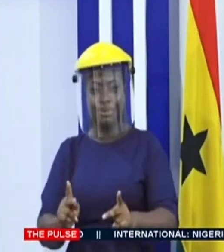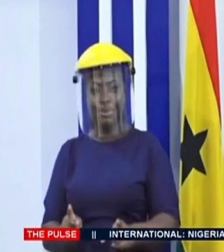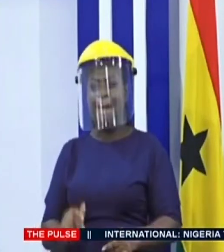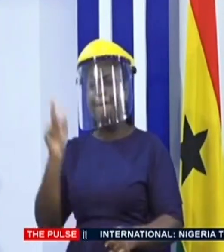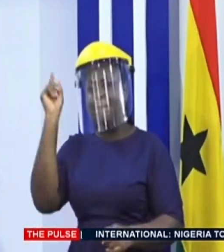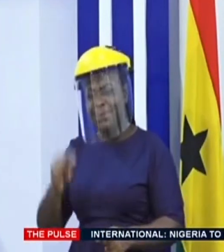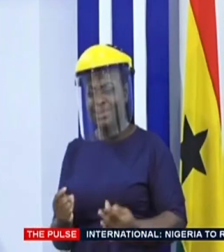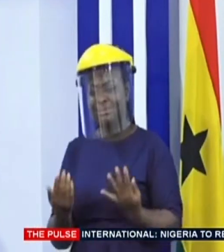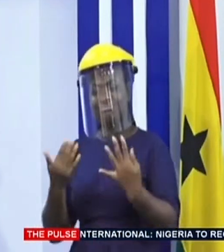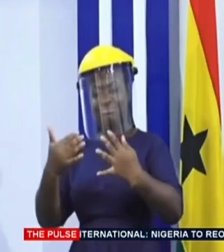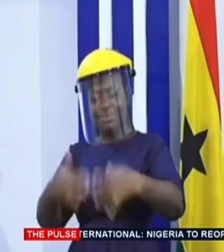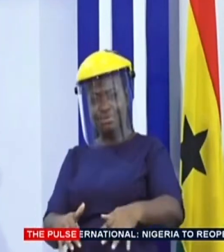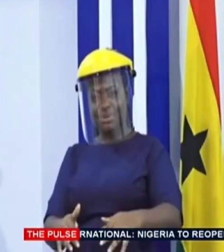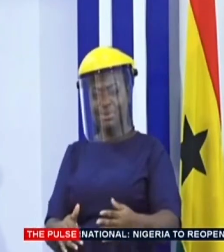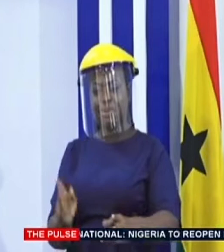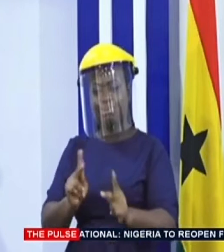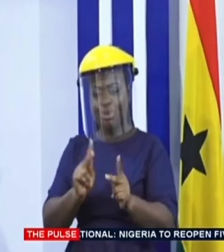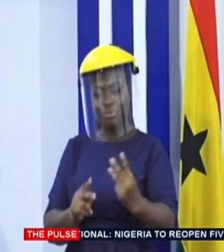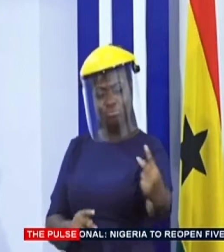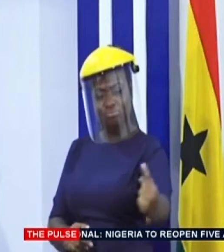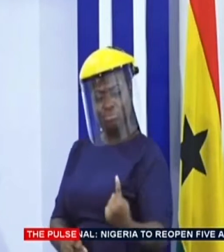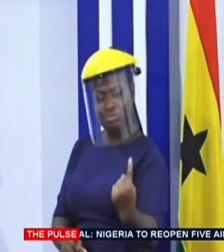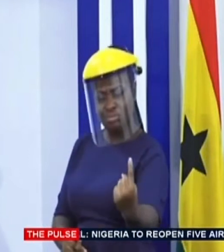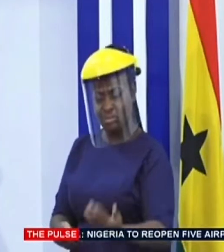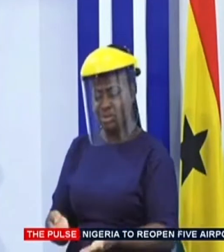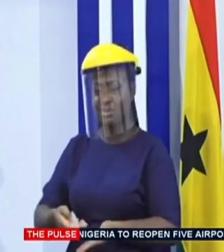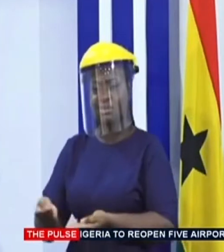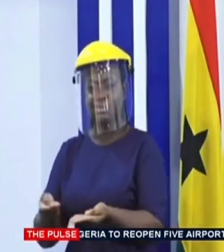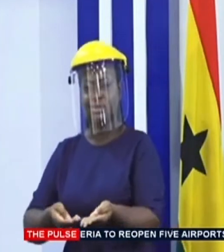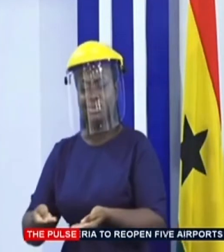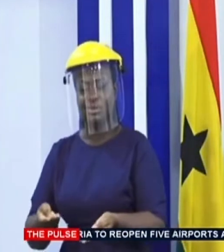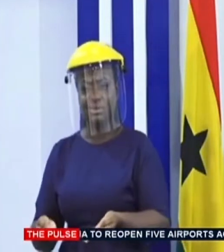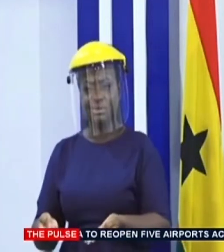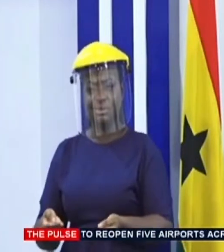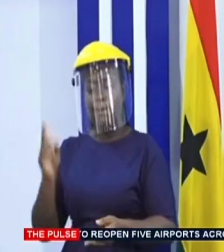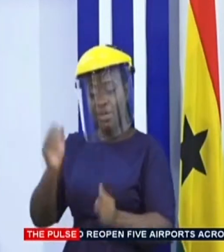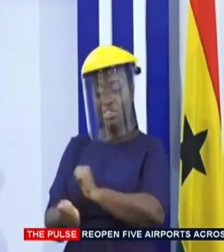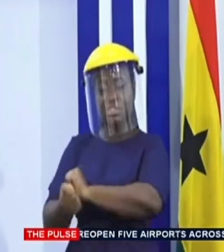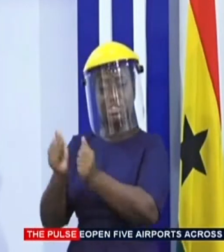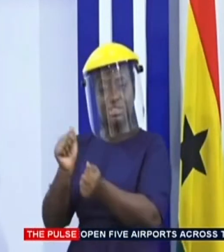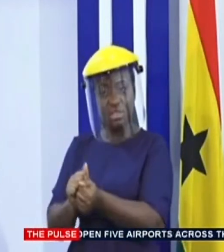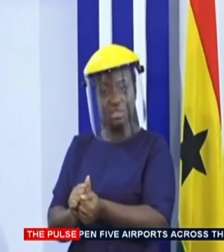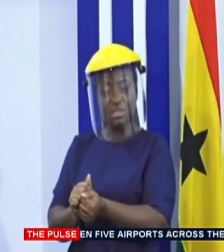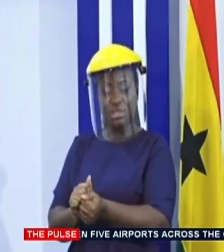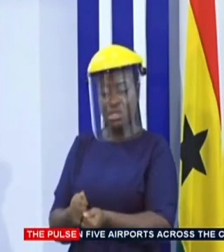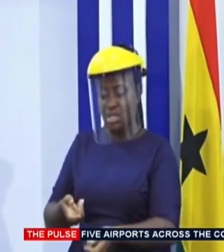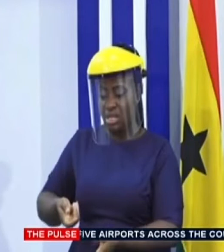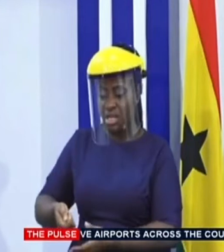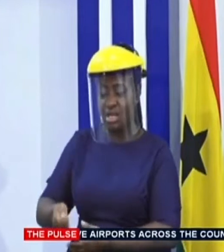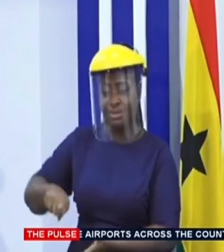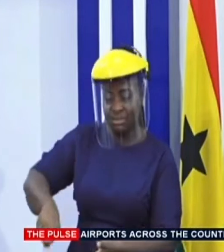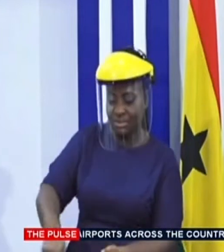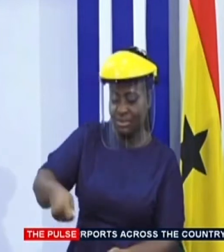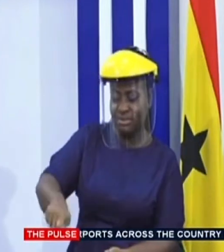limit communal handling of serving ladles, and you must change the ladles more